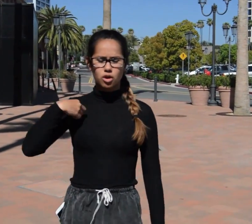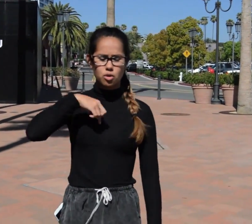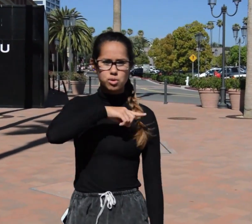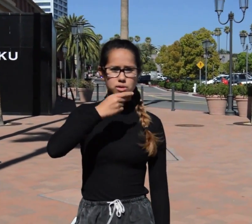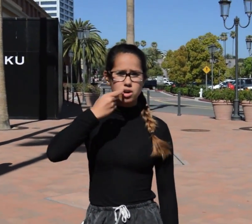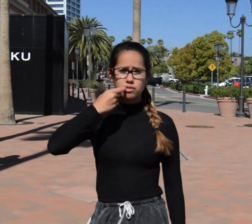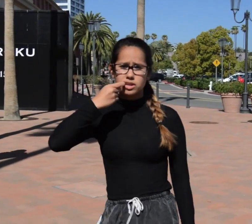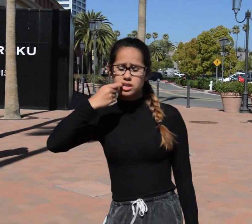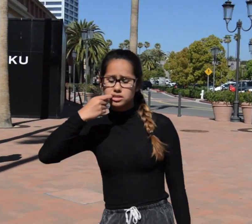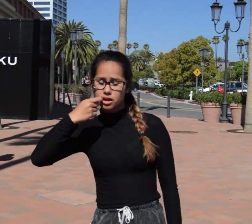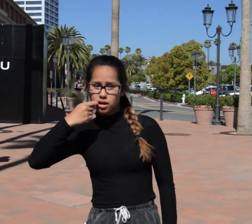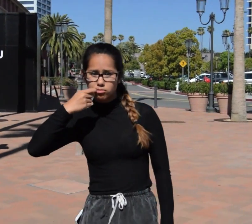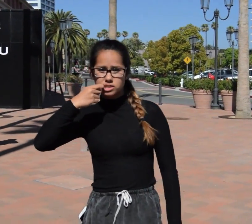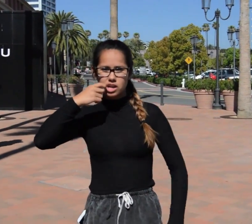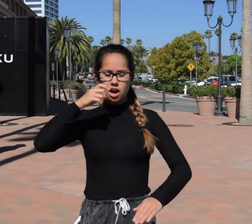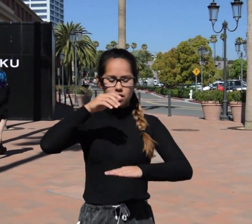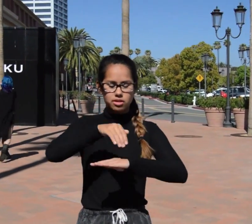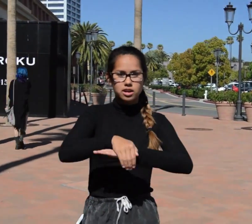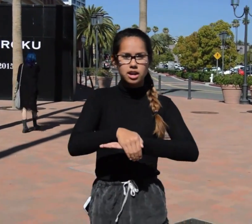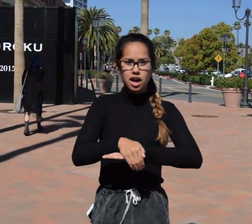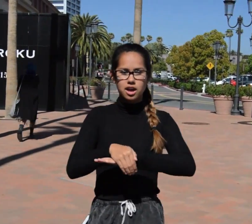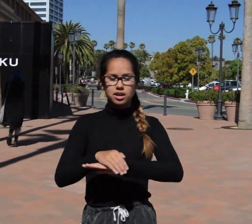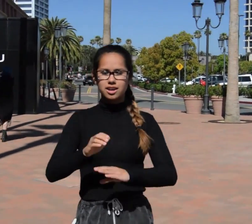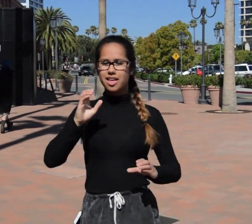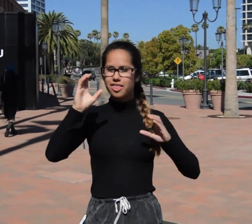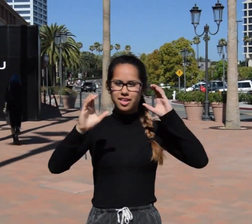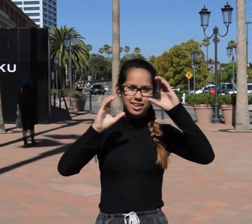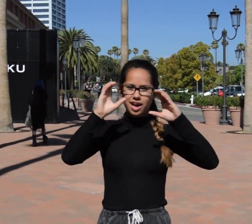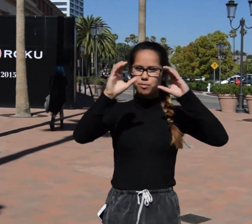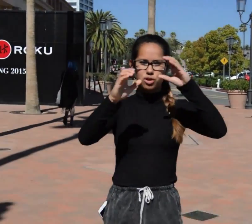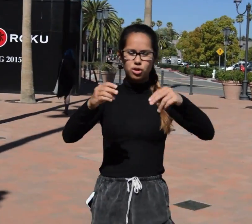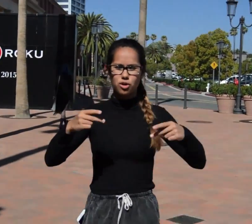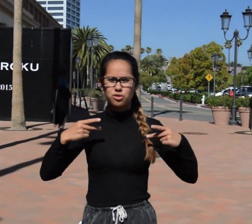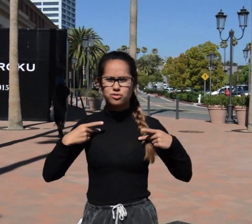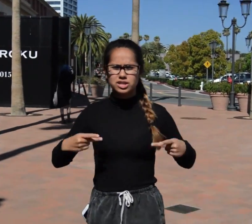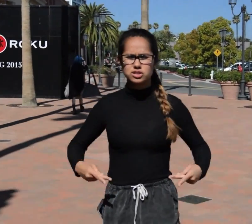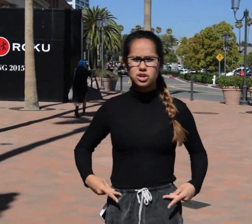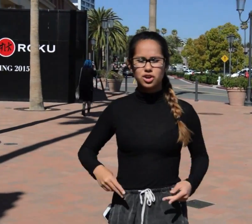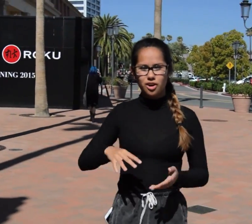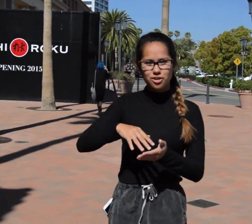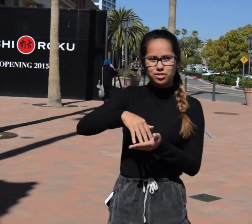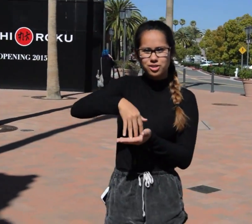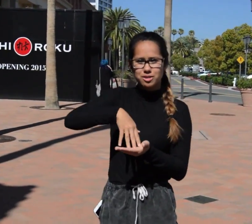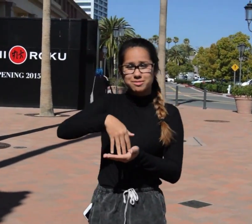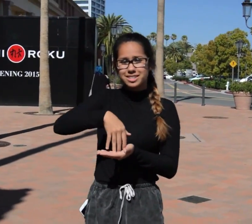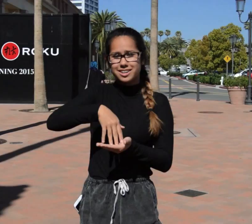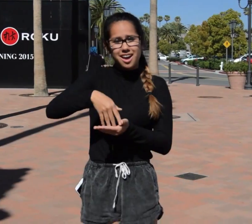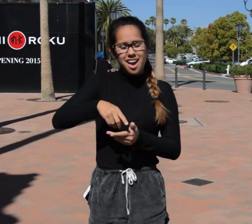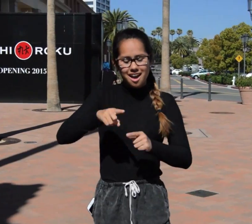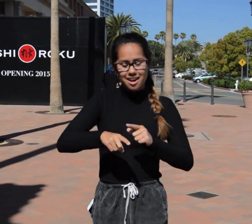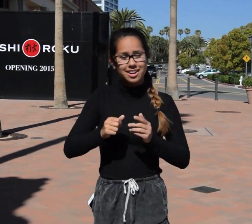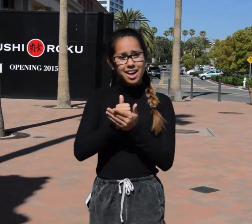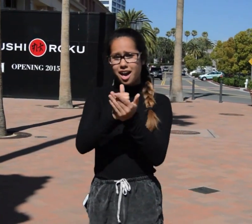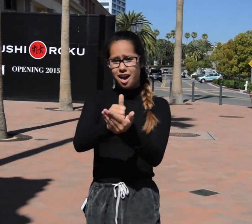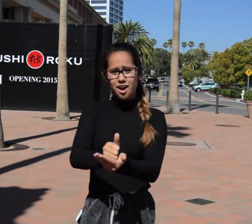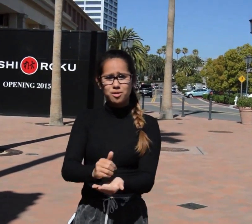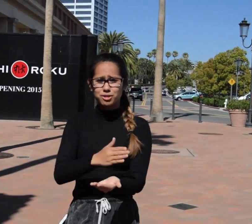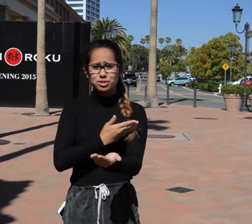We were victims of the night The chemical, physical, kryptonite Help